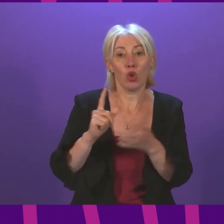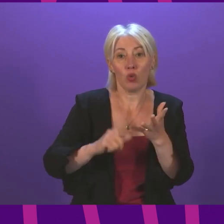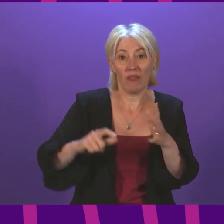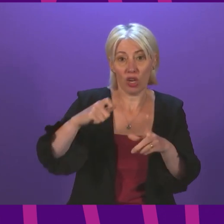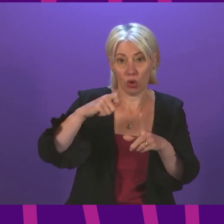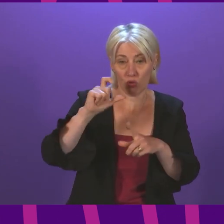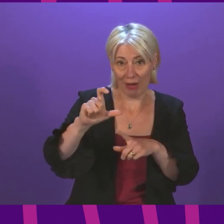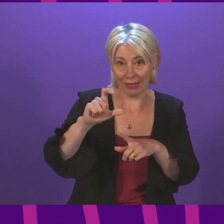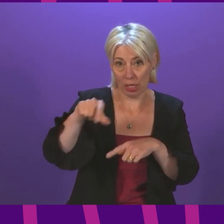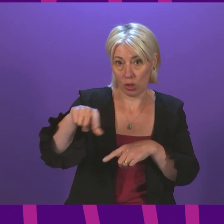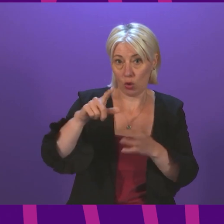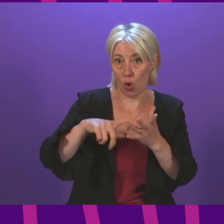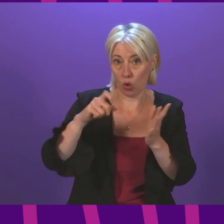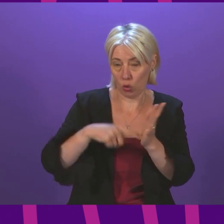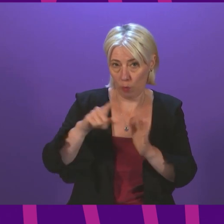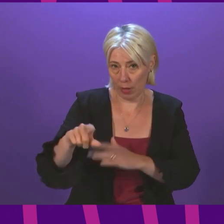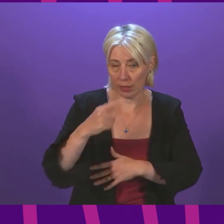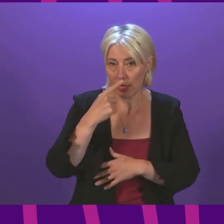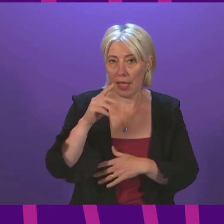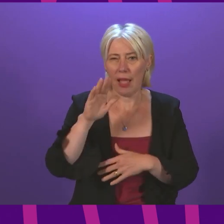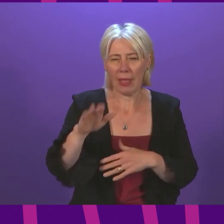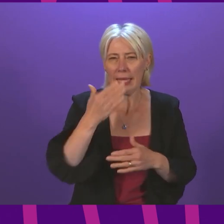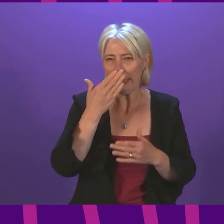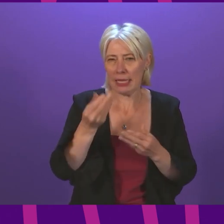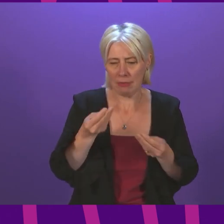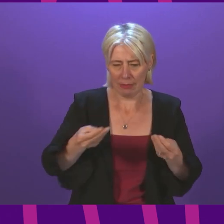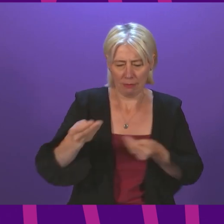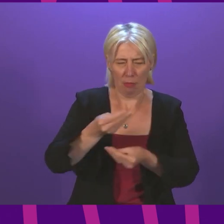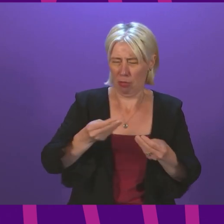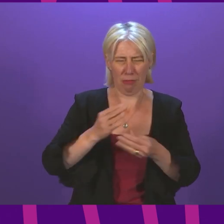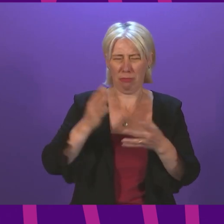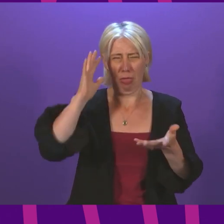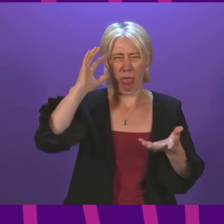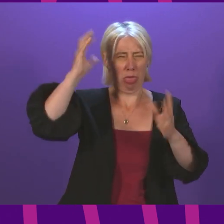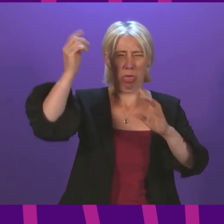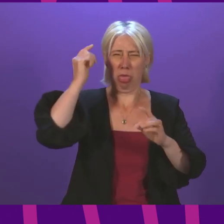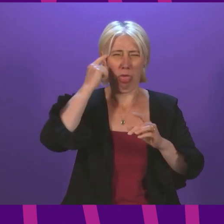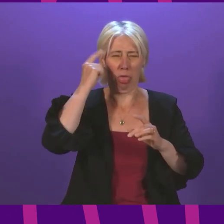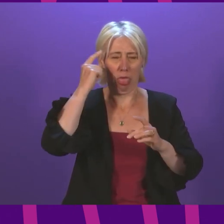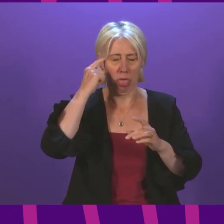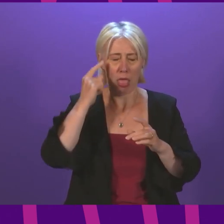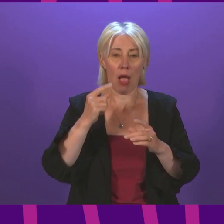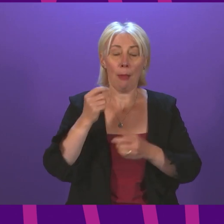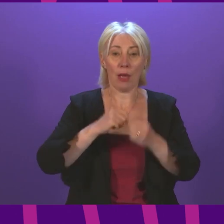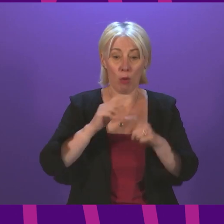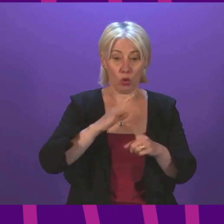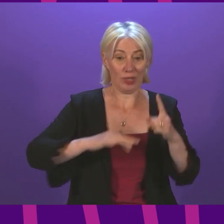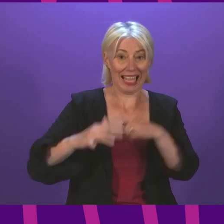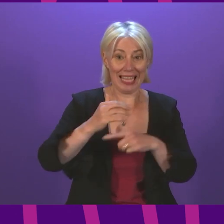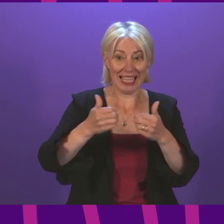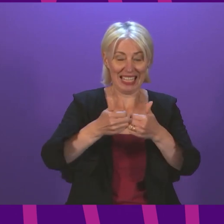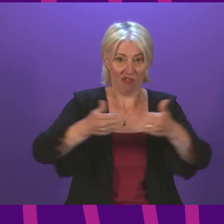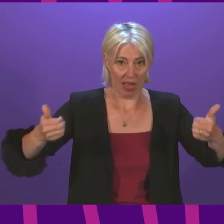in October seems more economically illogical, socially divisive and